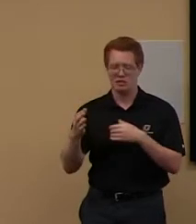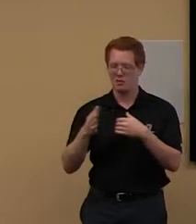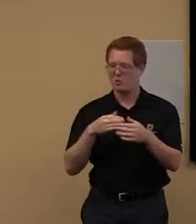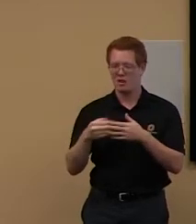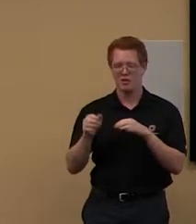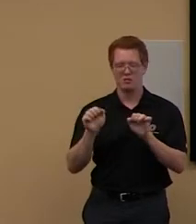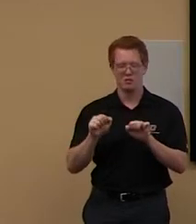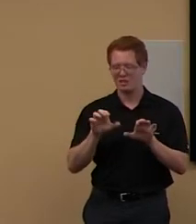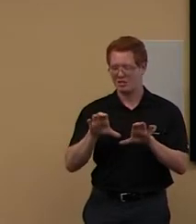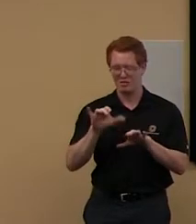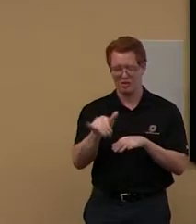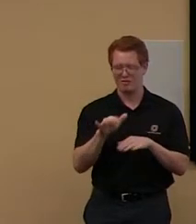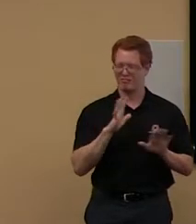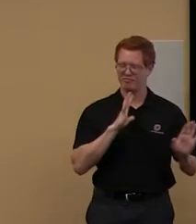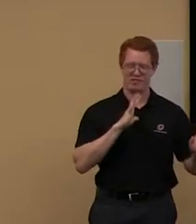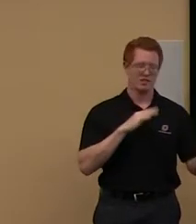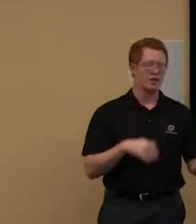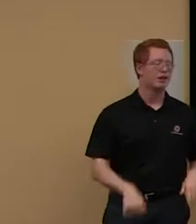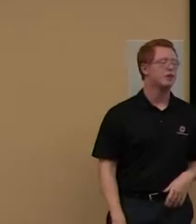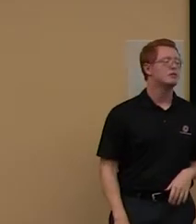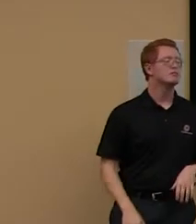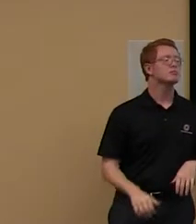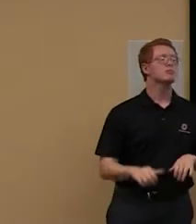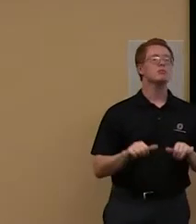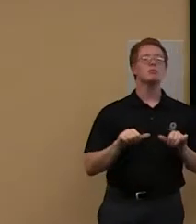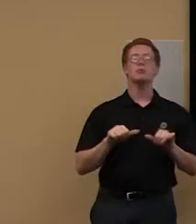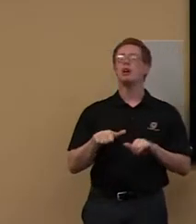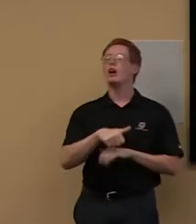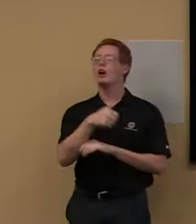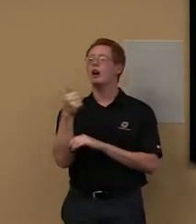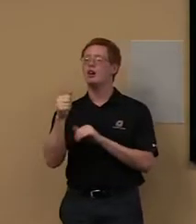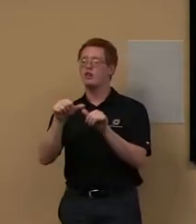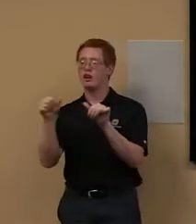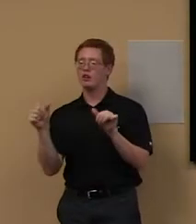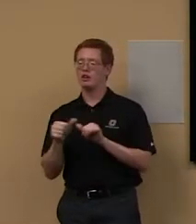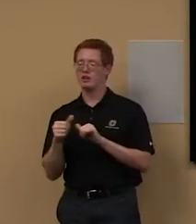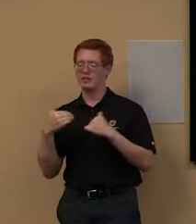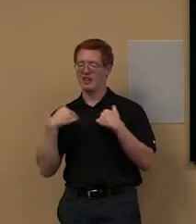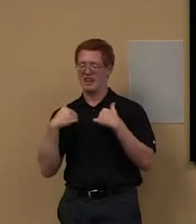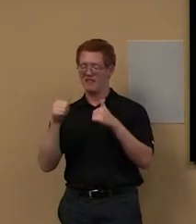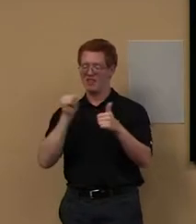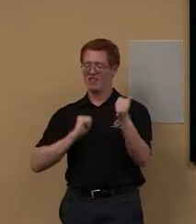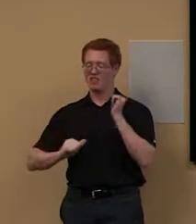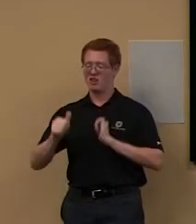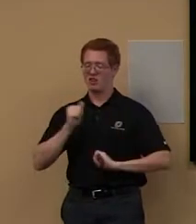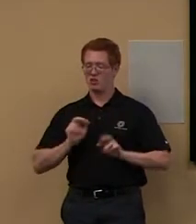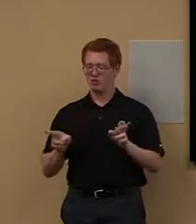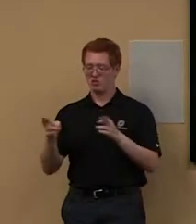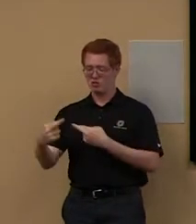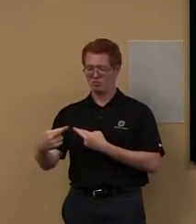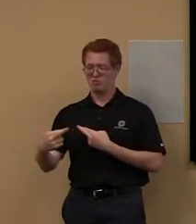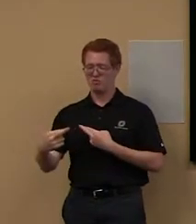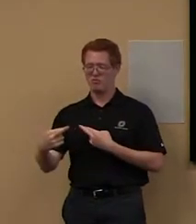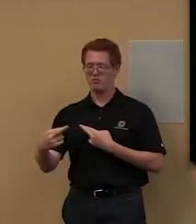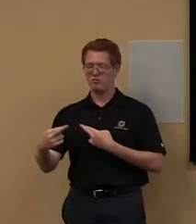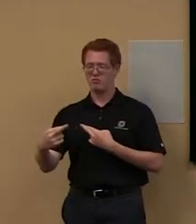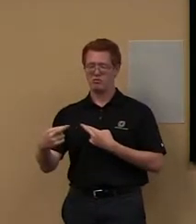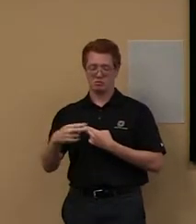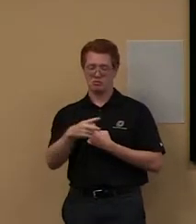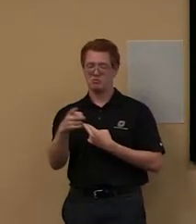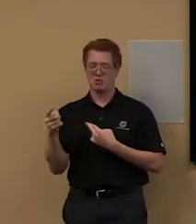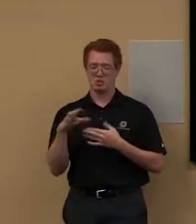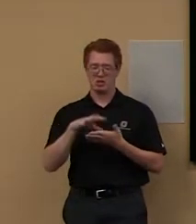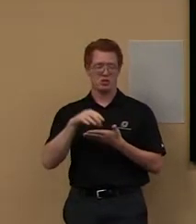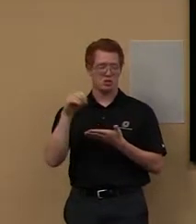One other space that I really like to highlight is our theater room. And you can, as, as a student,